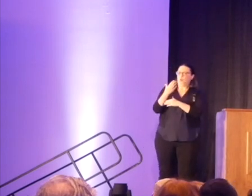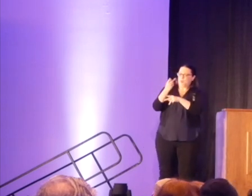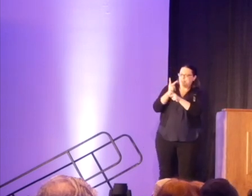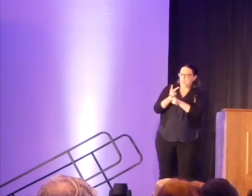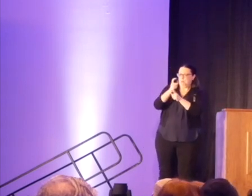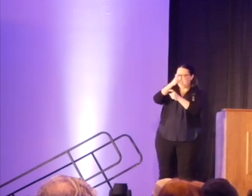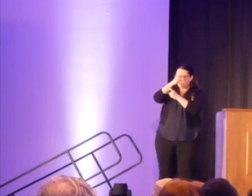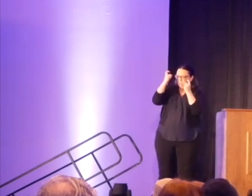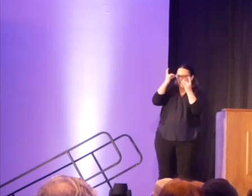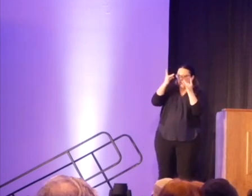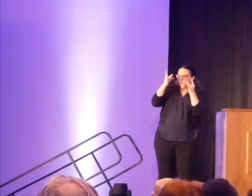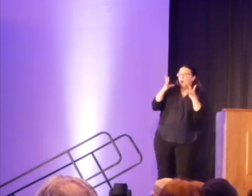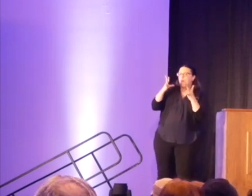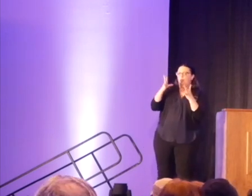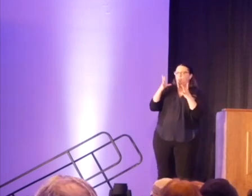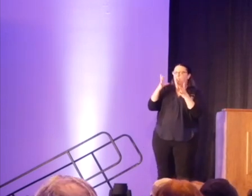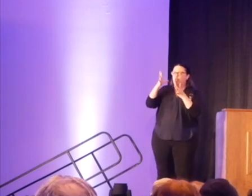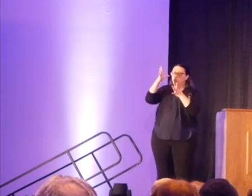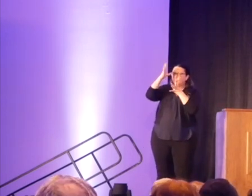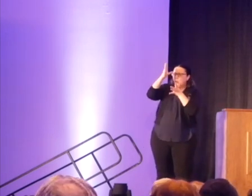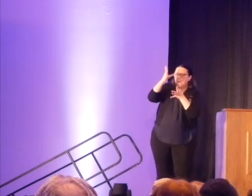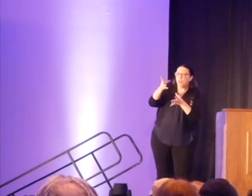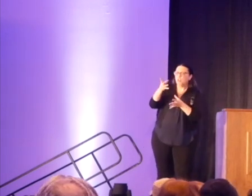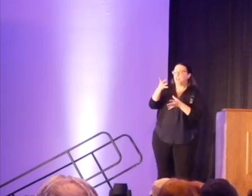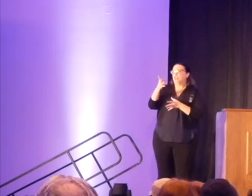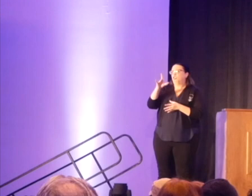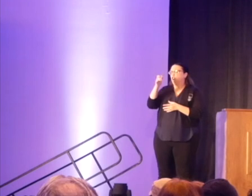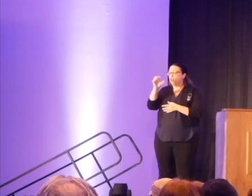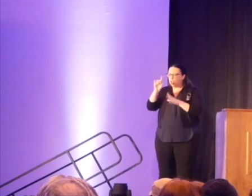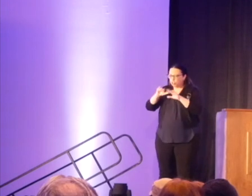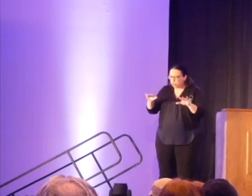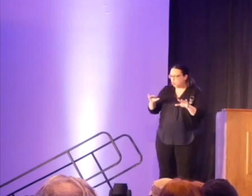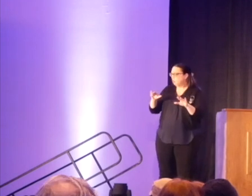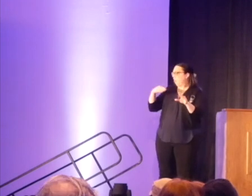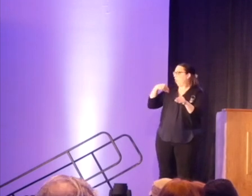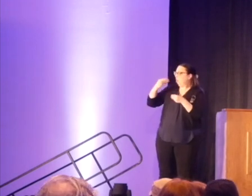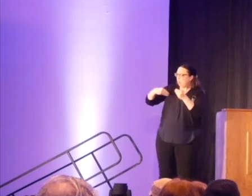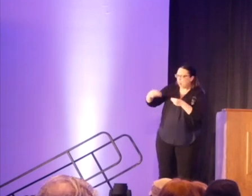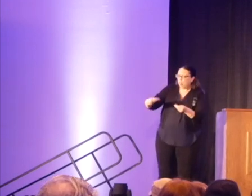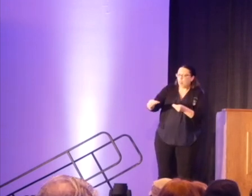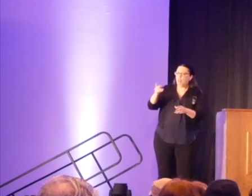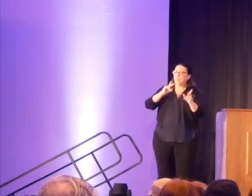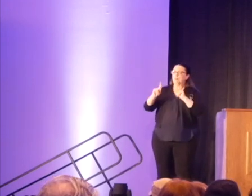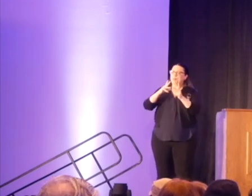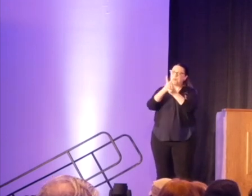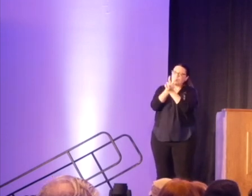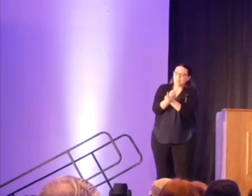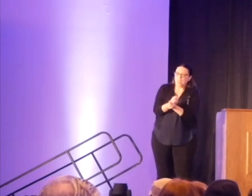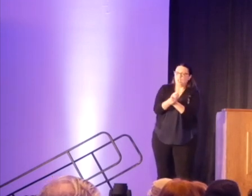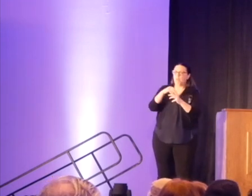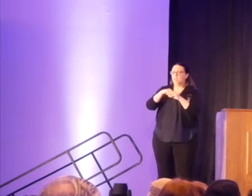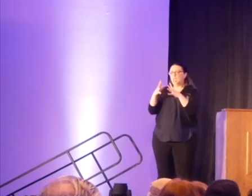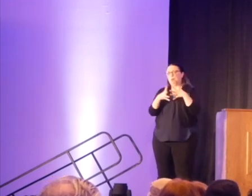great-grandchildren and great-great-grandchildren of those who were enslaved in America? But I've been thinking so much about what does it